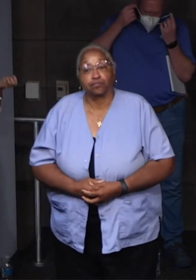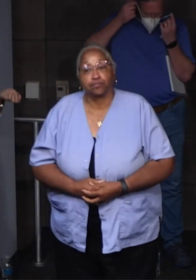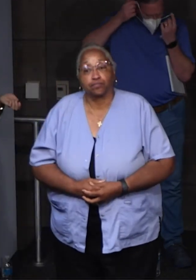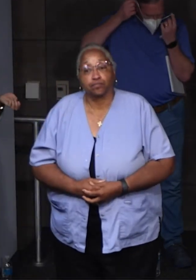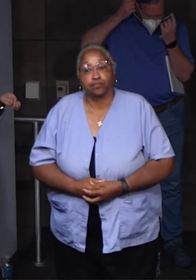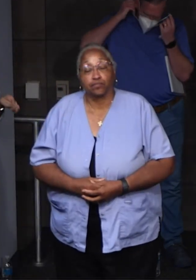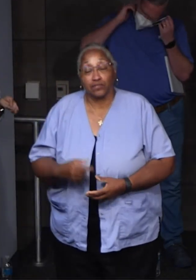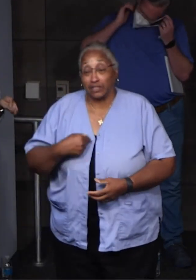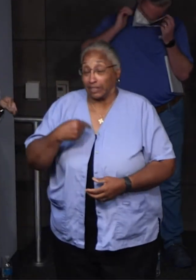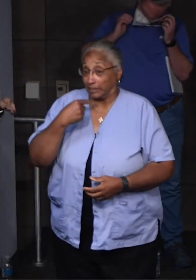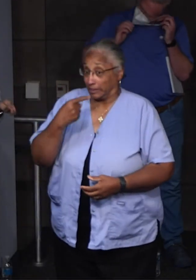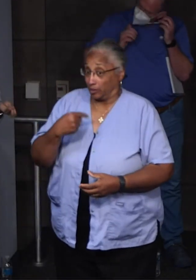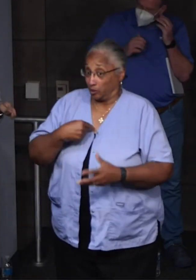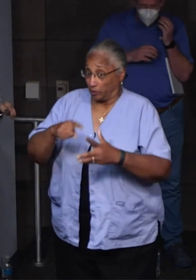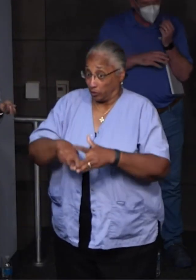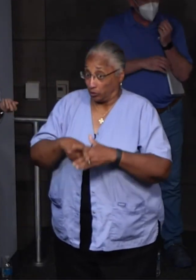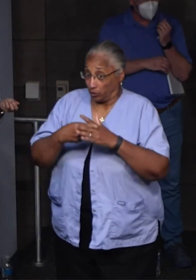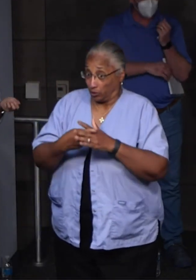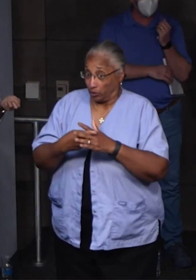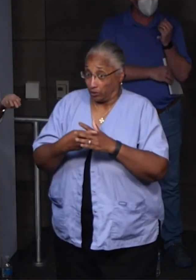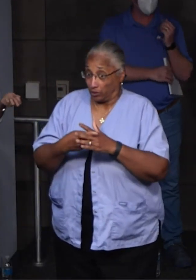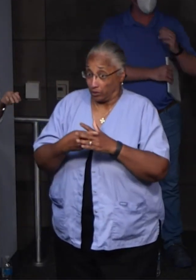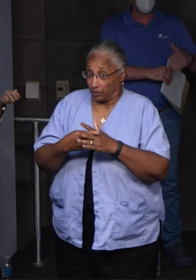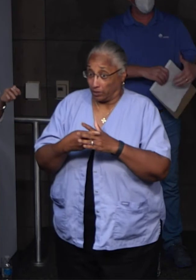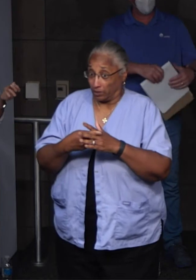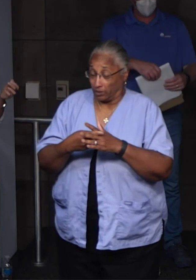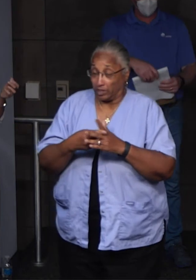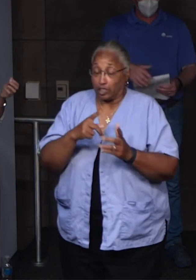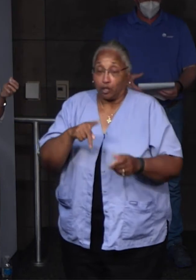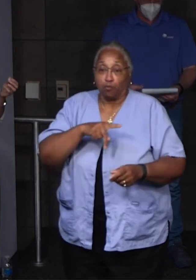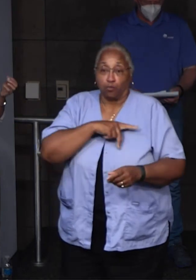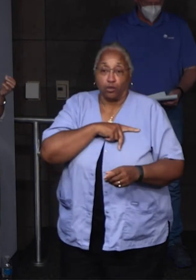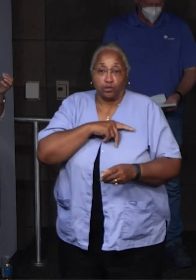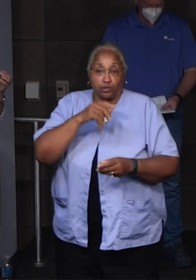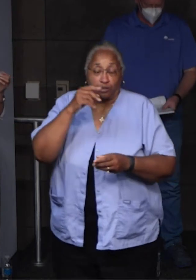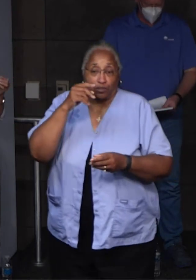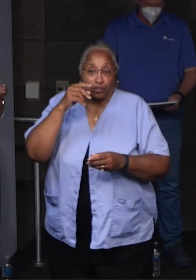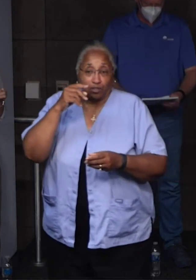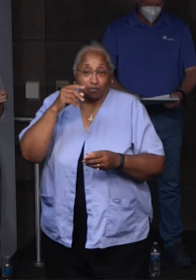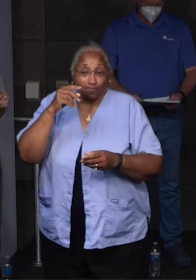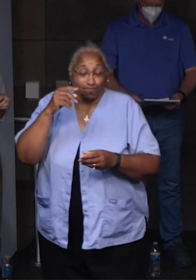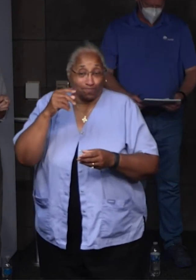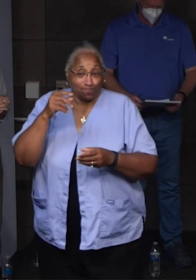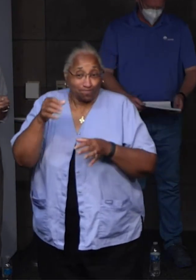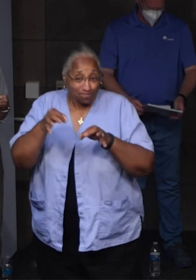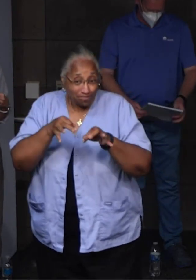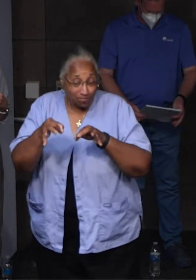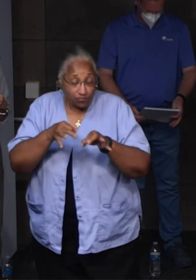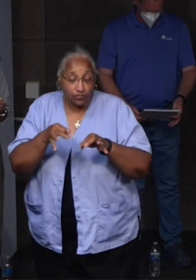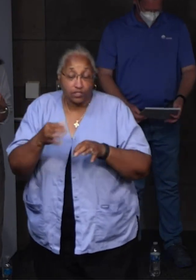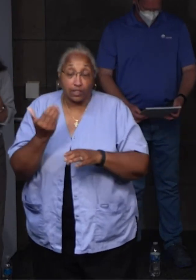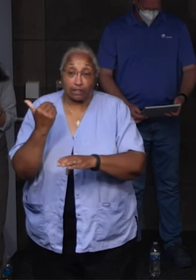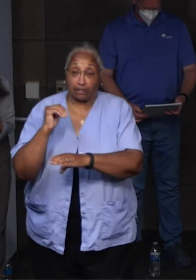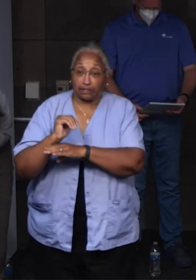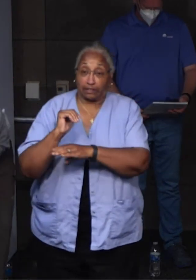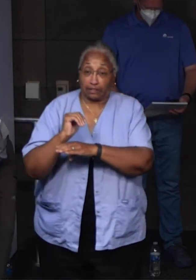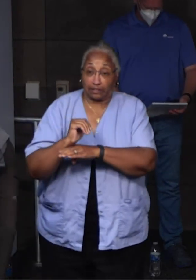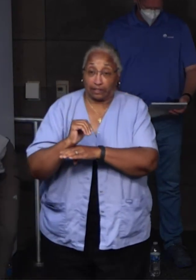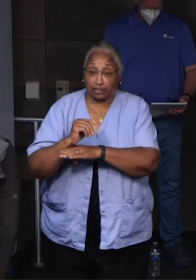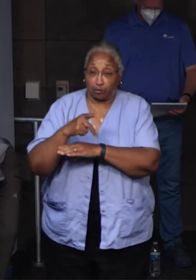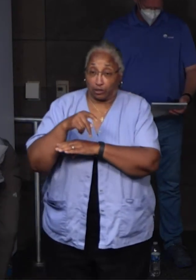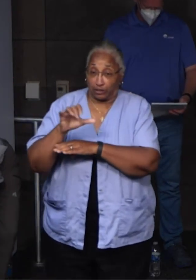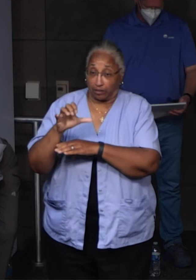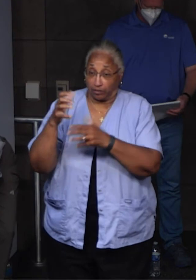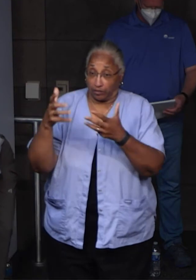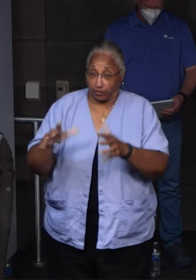I'll tell you, want to start by just a personal note. You know, last night, after this press conference, I